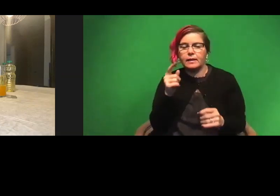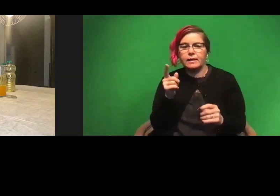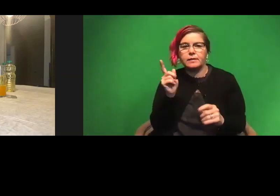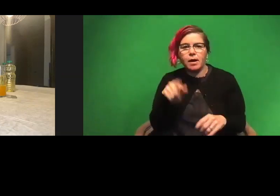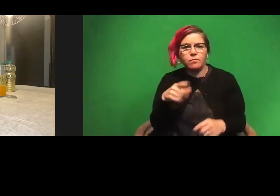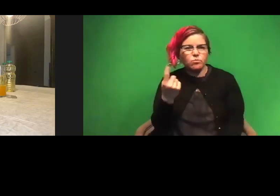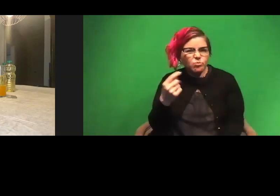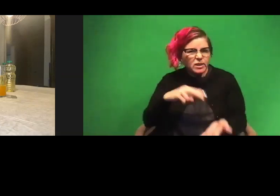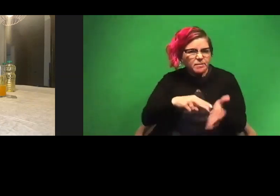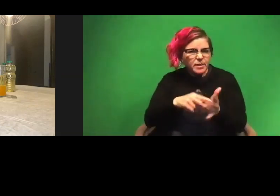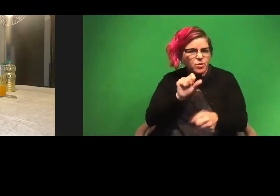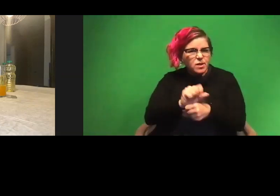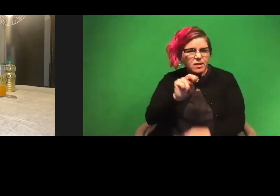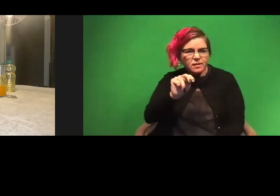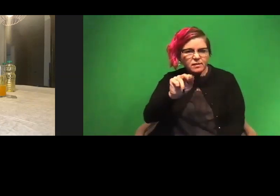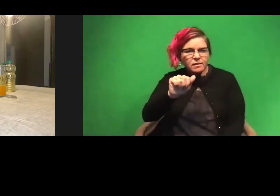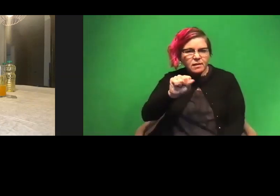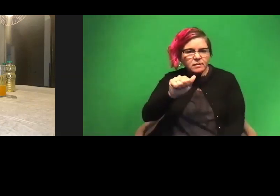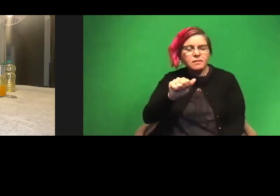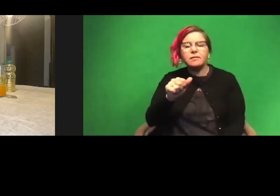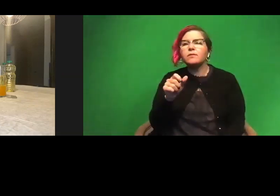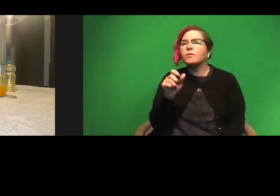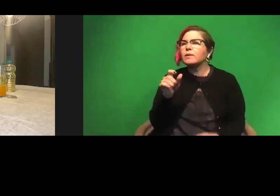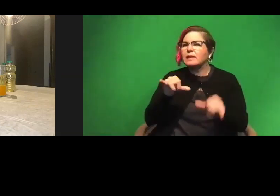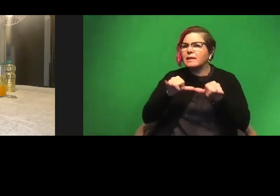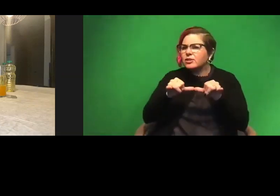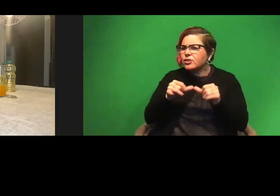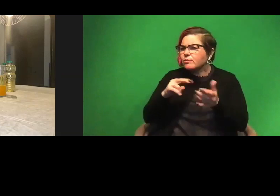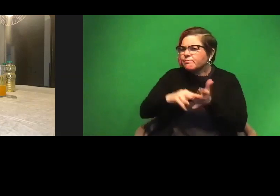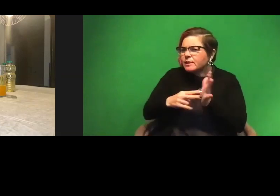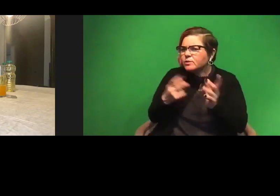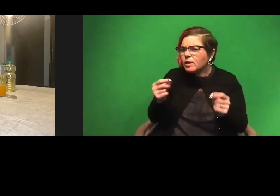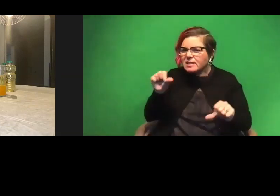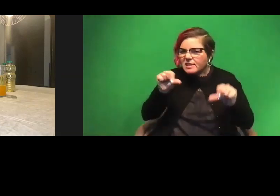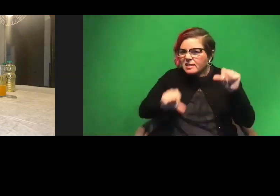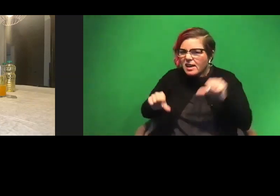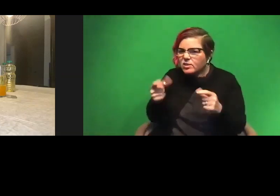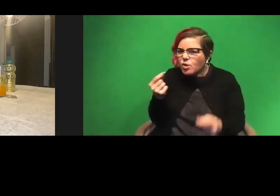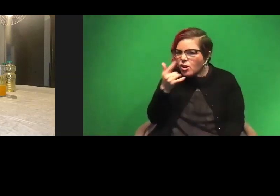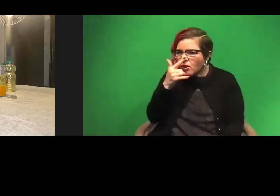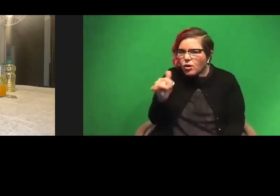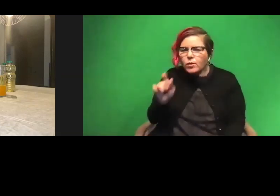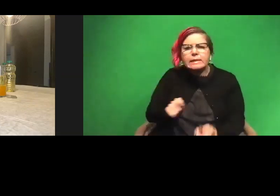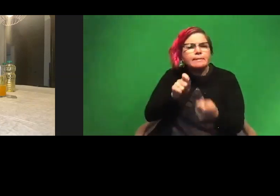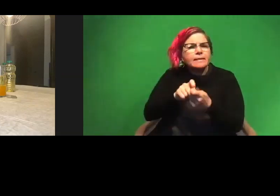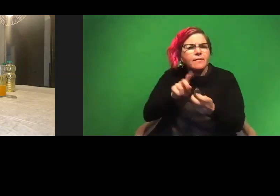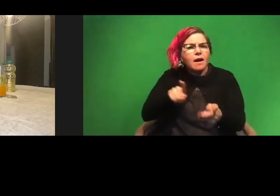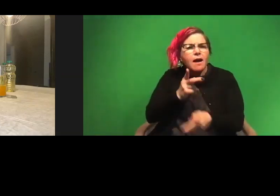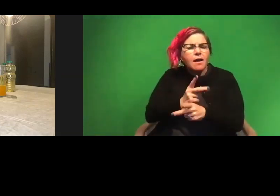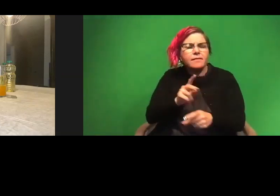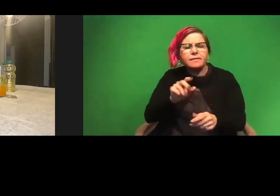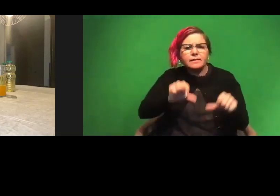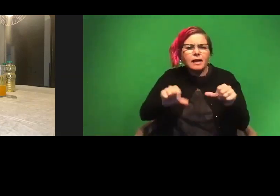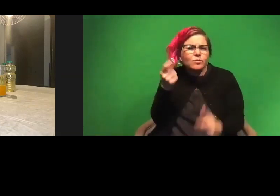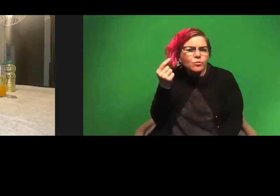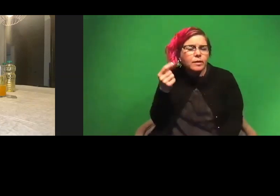does it mean to work at NASA or what does it mean to be an engineer or a scientist or this particular type of scientist. So doing those